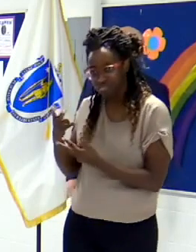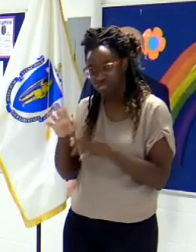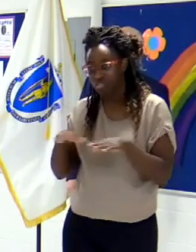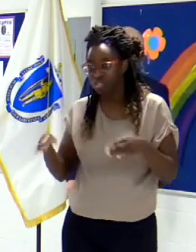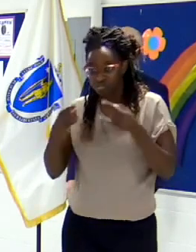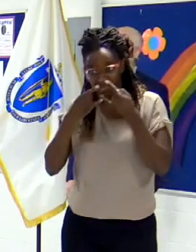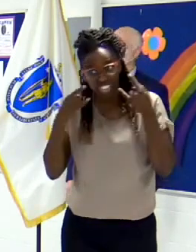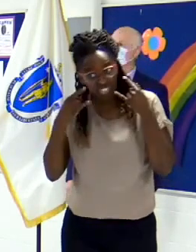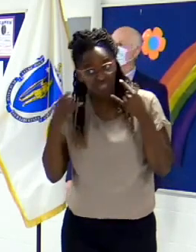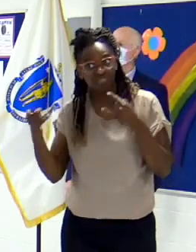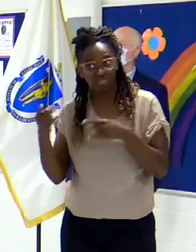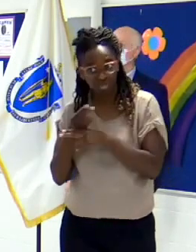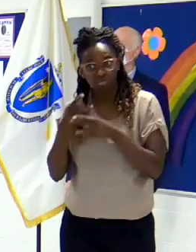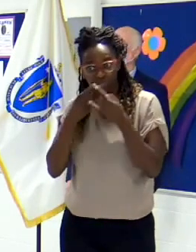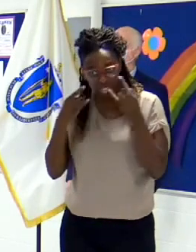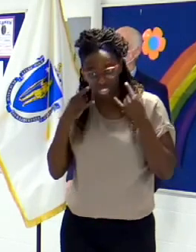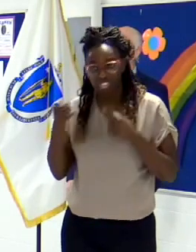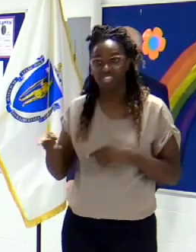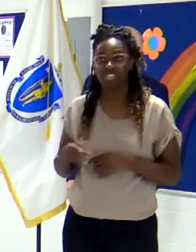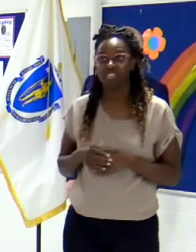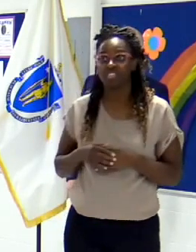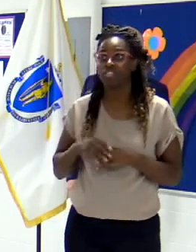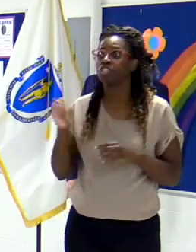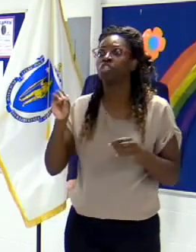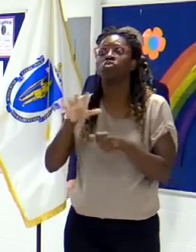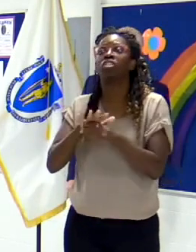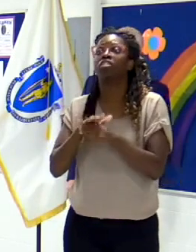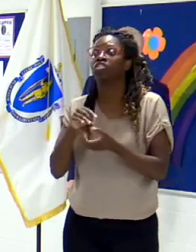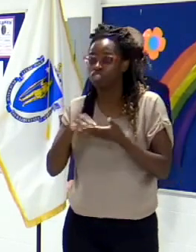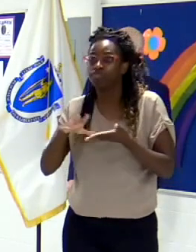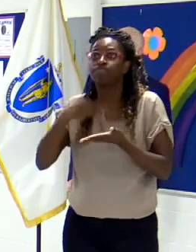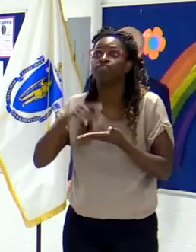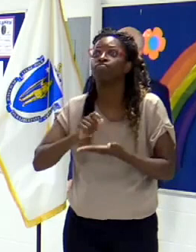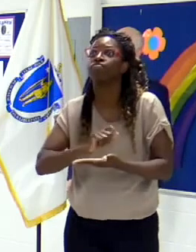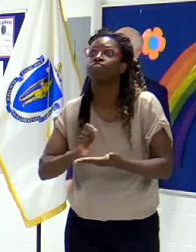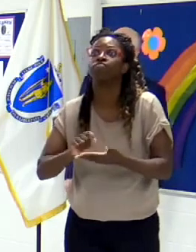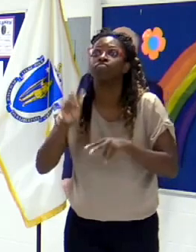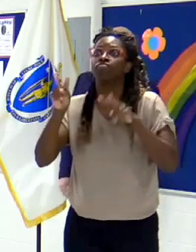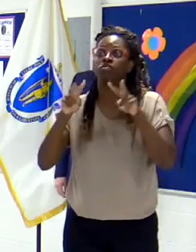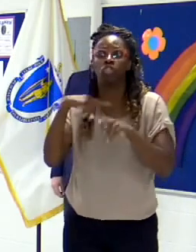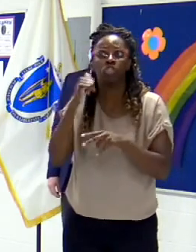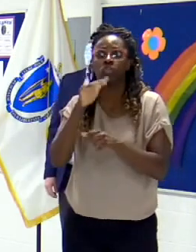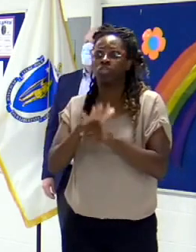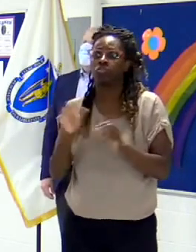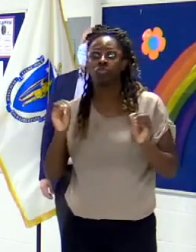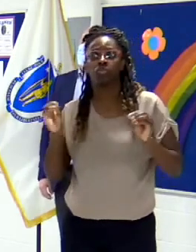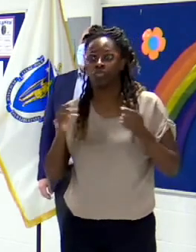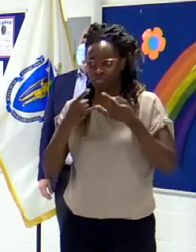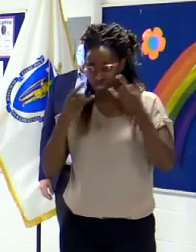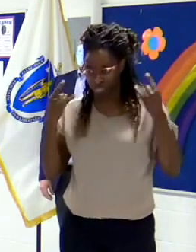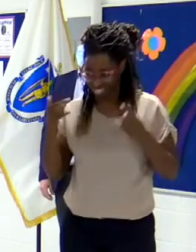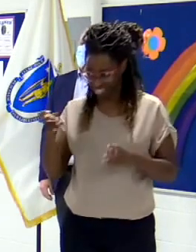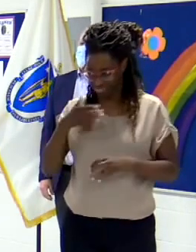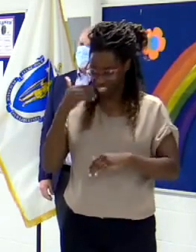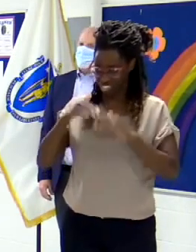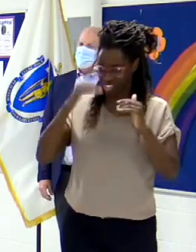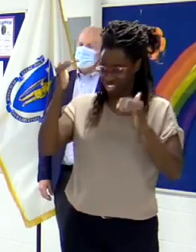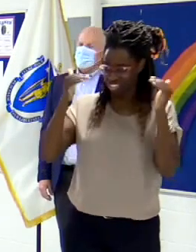a mask and didn't seem all that stressed about it, which makes them a lot more mature than many of the adults that I know. And